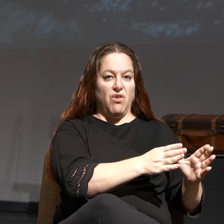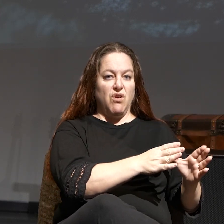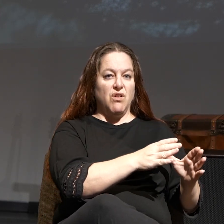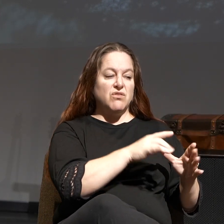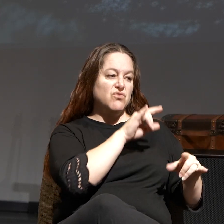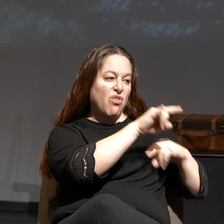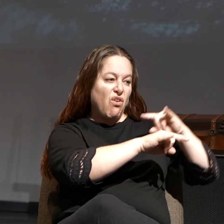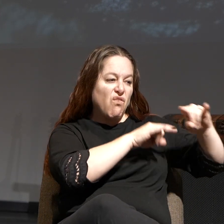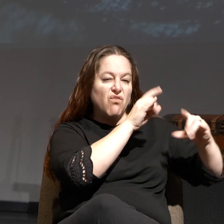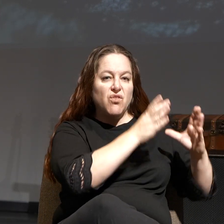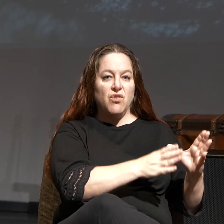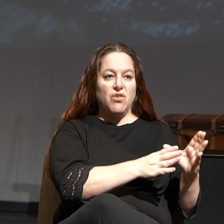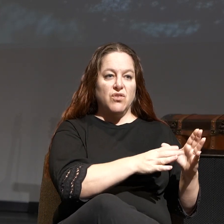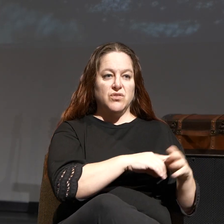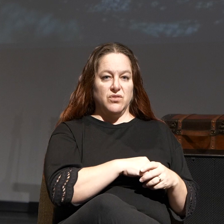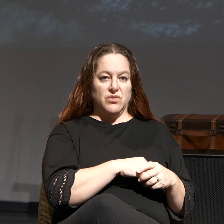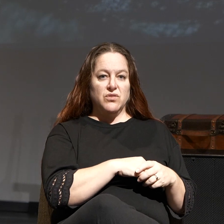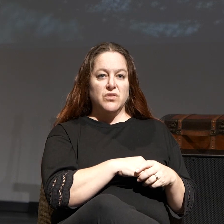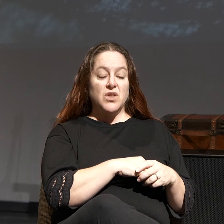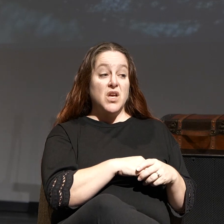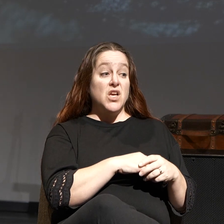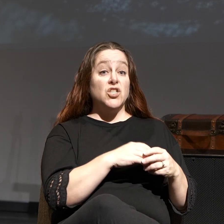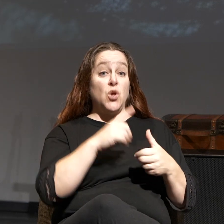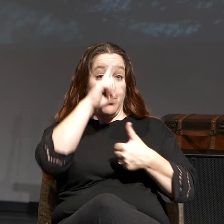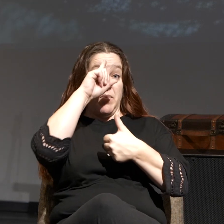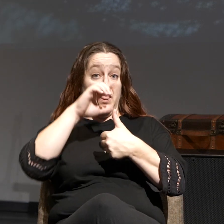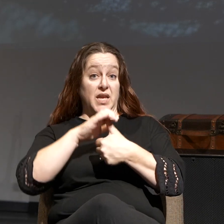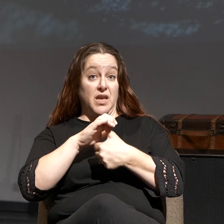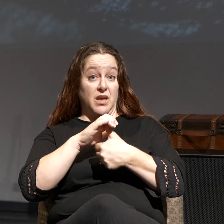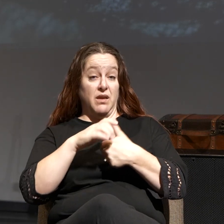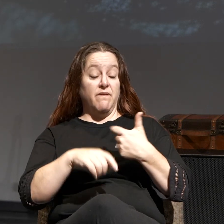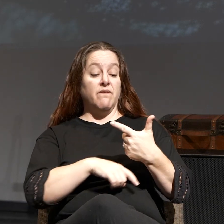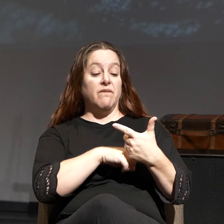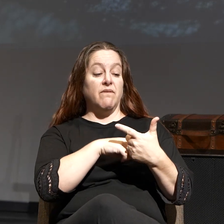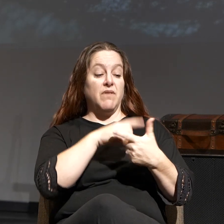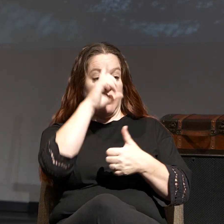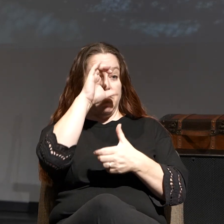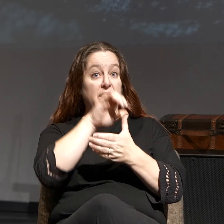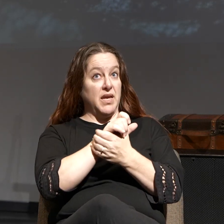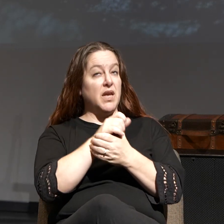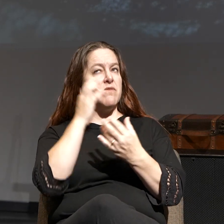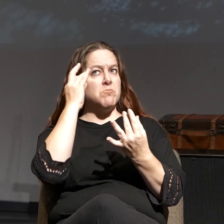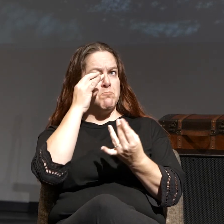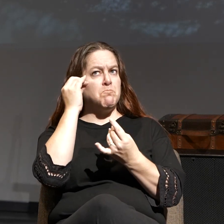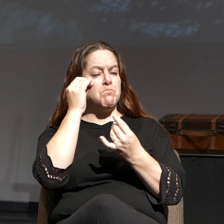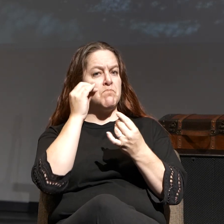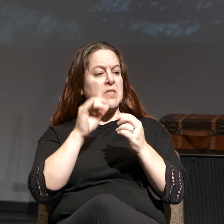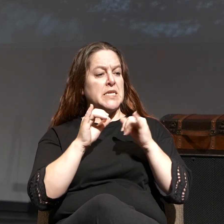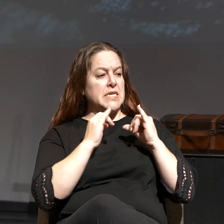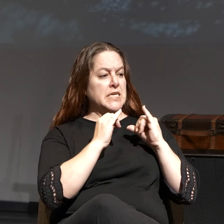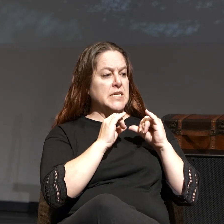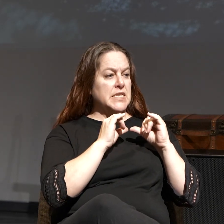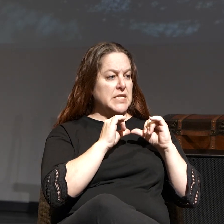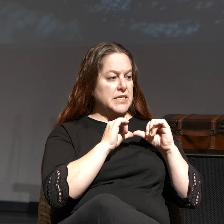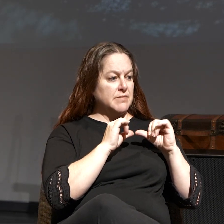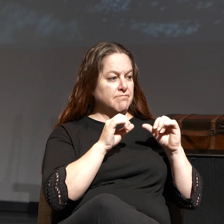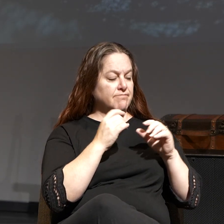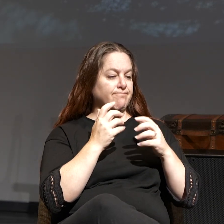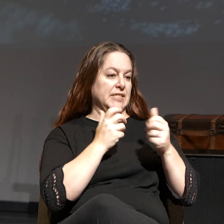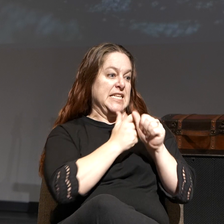scoffers. You belong. So, you believe these things that are consistent with the values of this world,